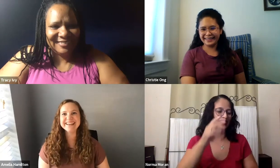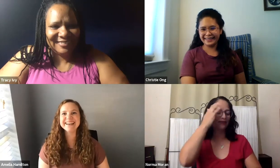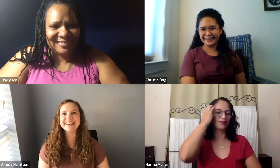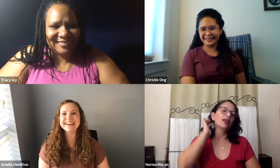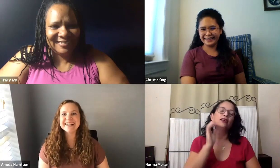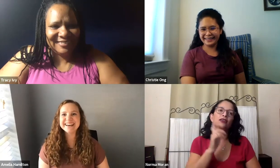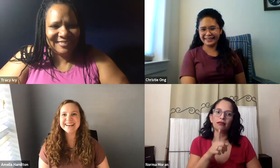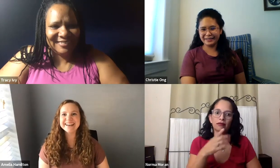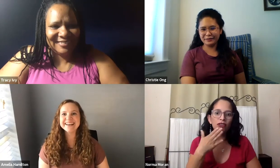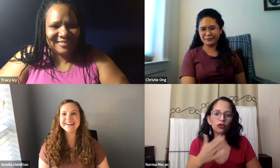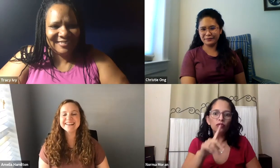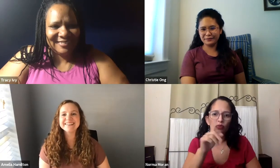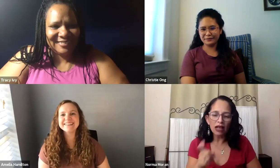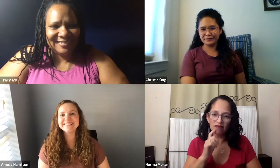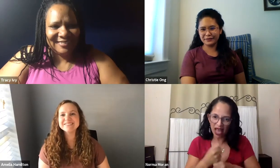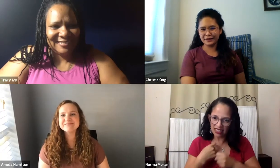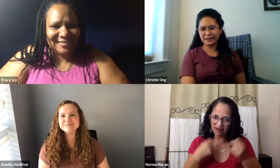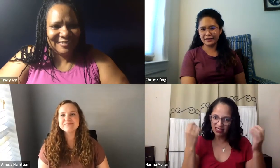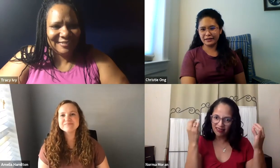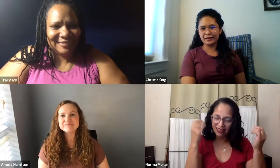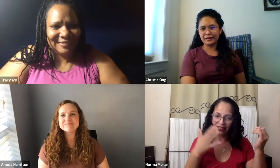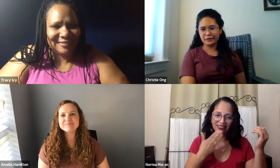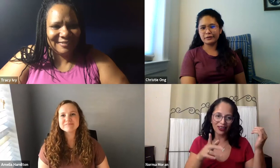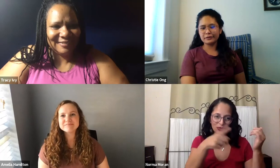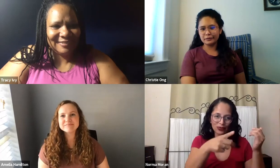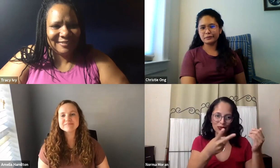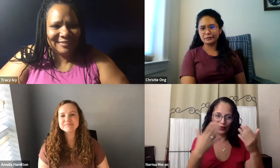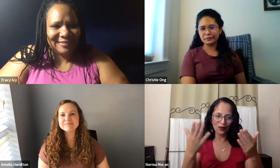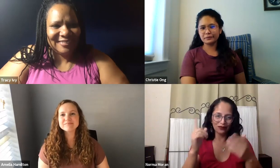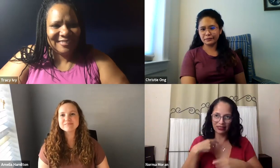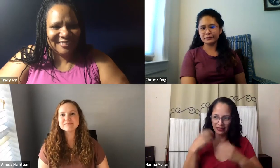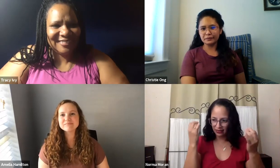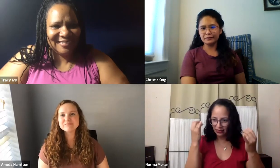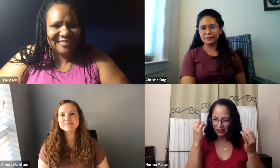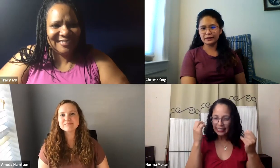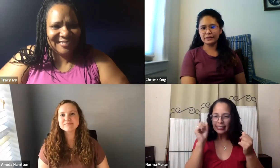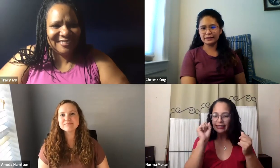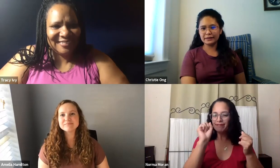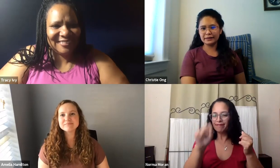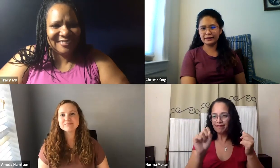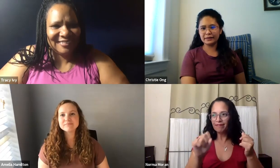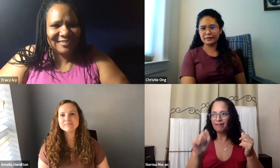child or someone would come up. So that is a fantastic question to whoever asked that. Oh, thank you for making me think.